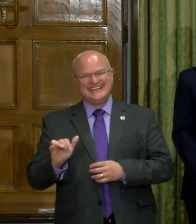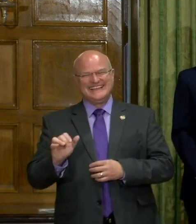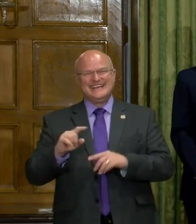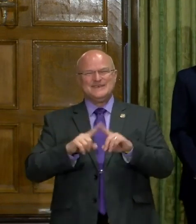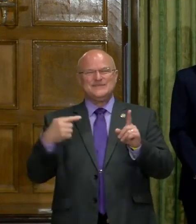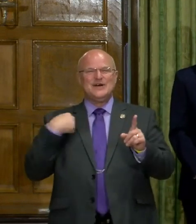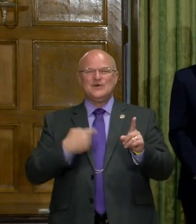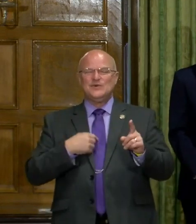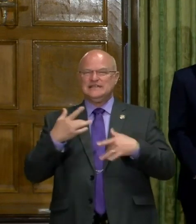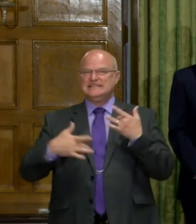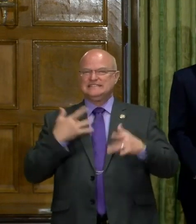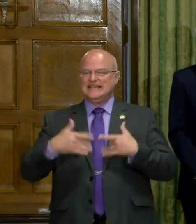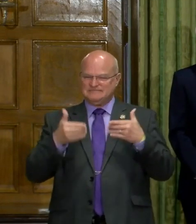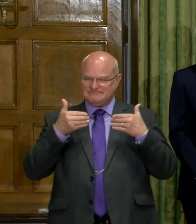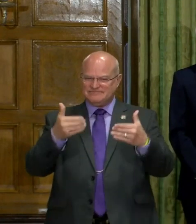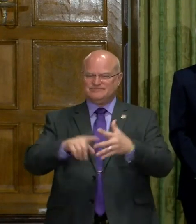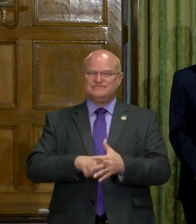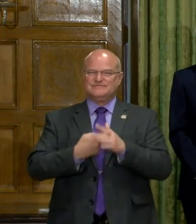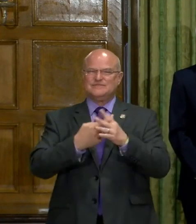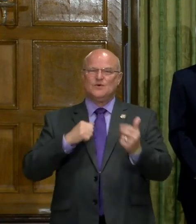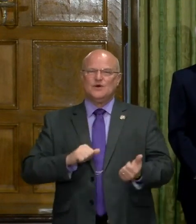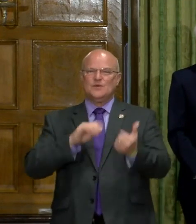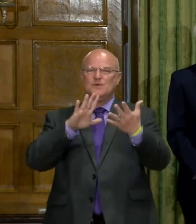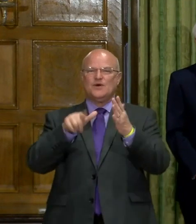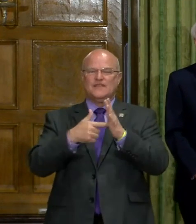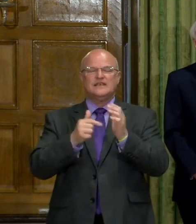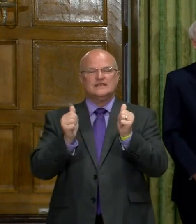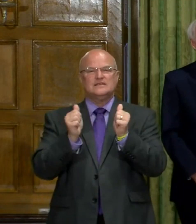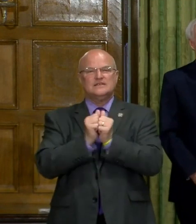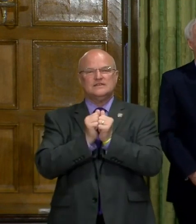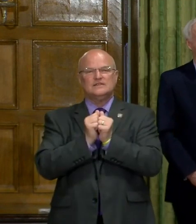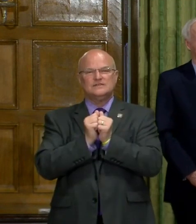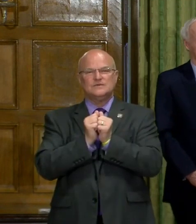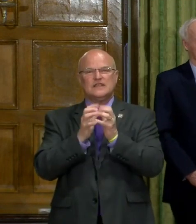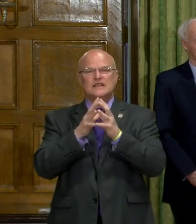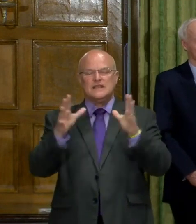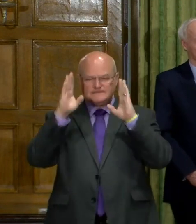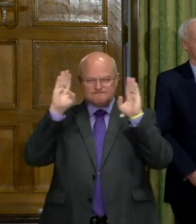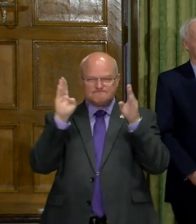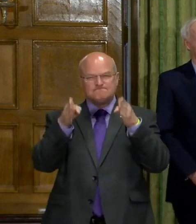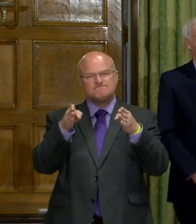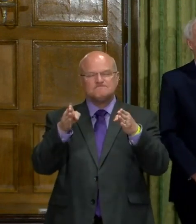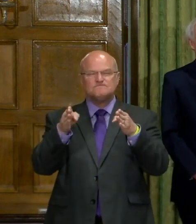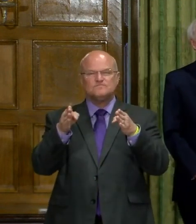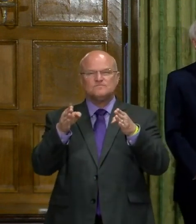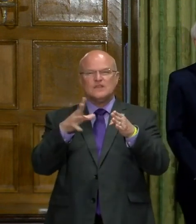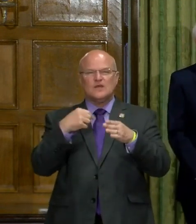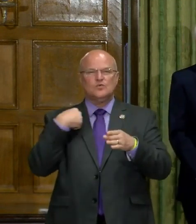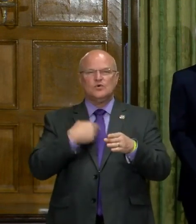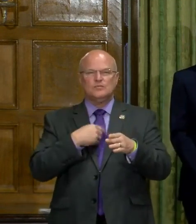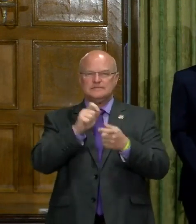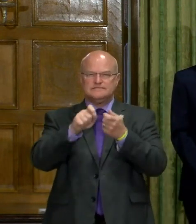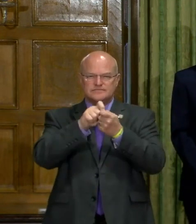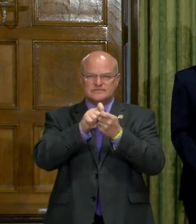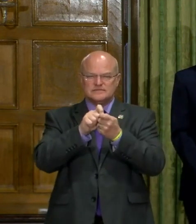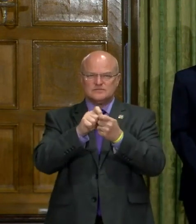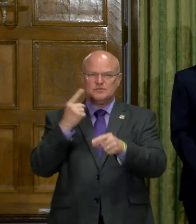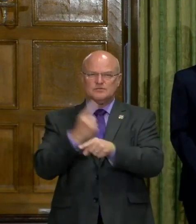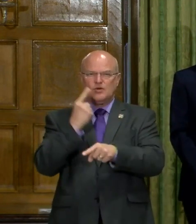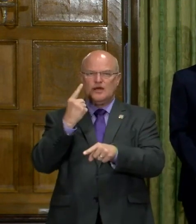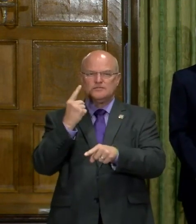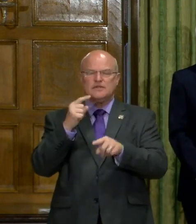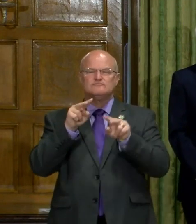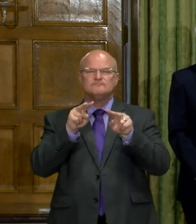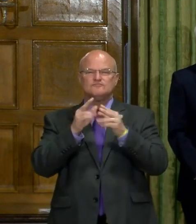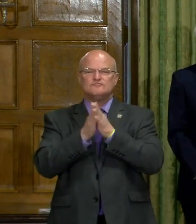Um, but we're excited to get underway. We're going to approach this with, uh, with a lot of focus. Uh, we'll be precise, we'll be prompt,